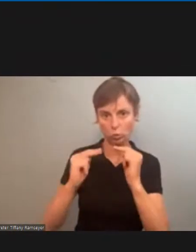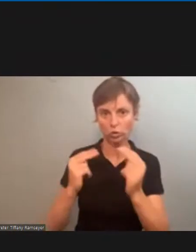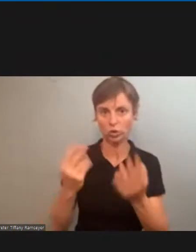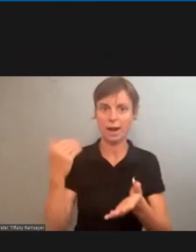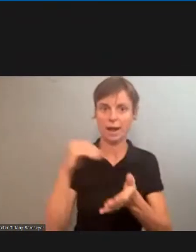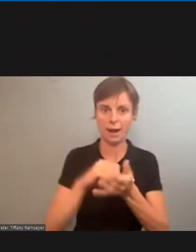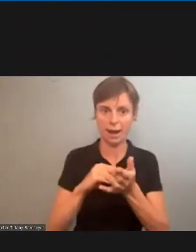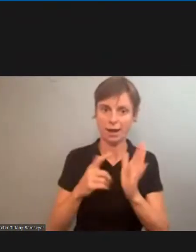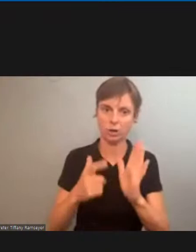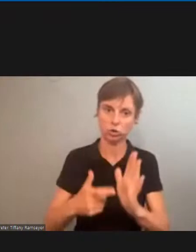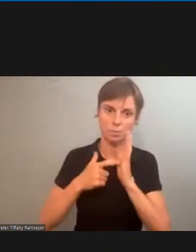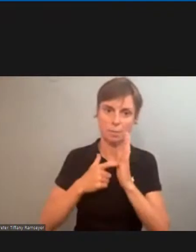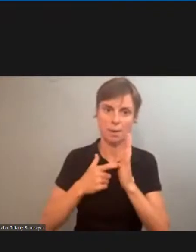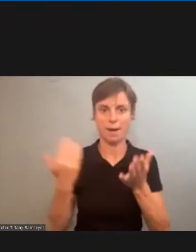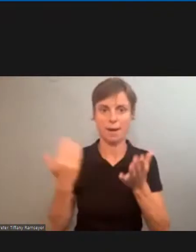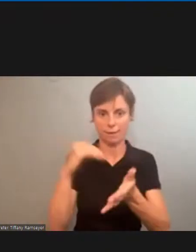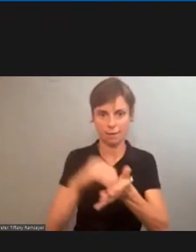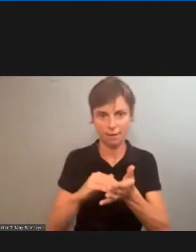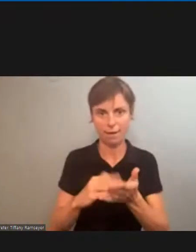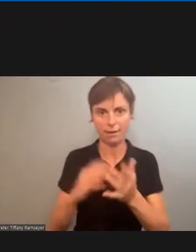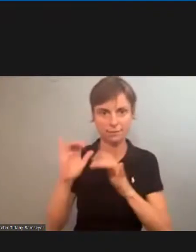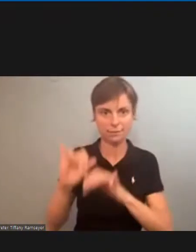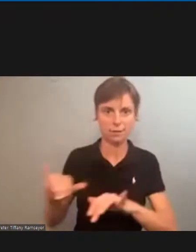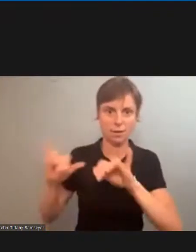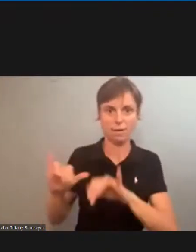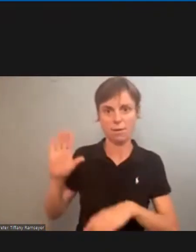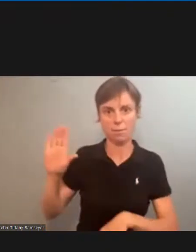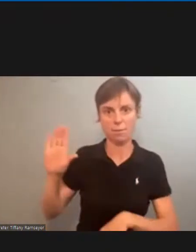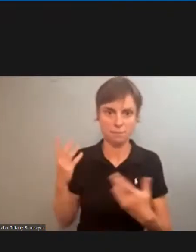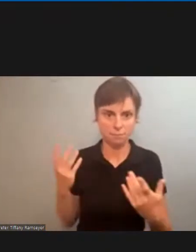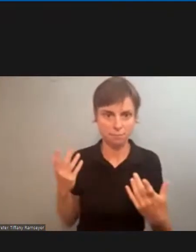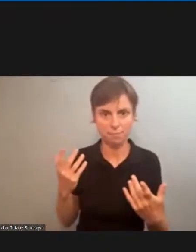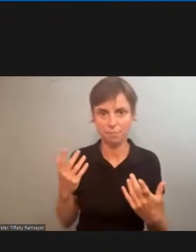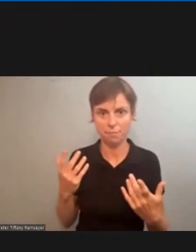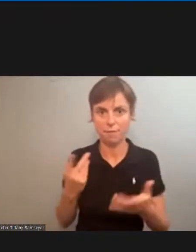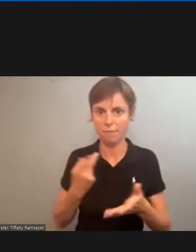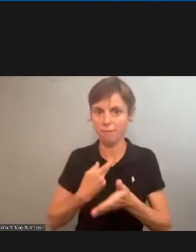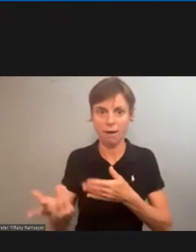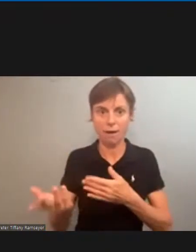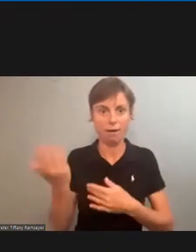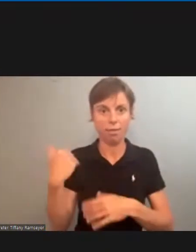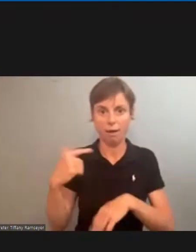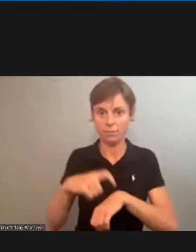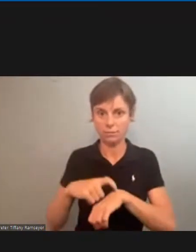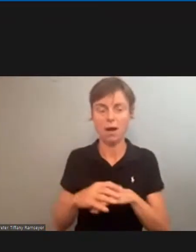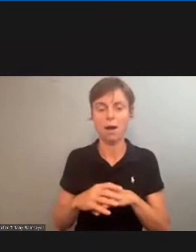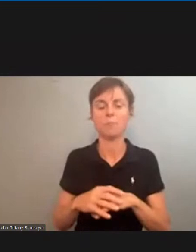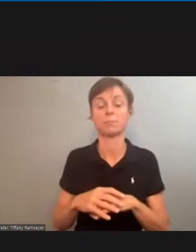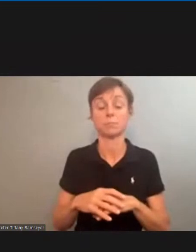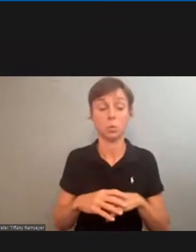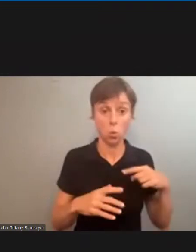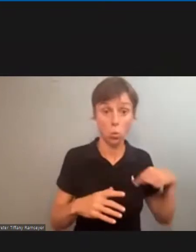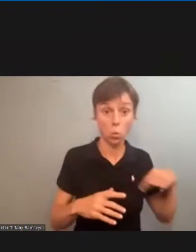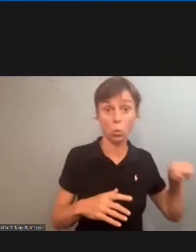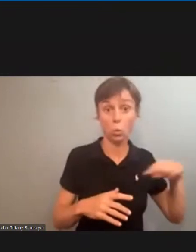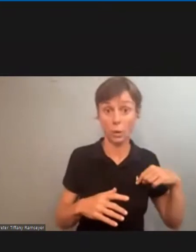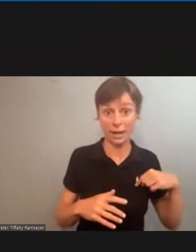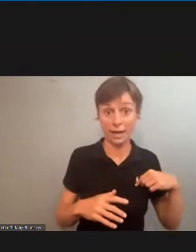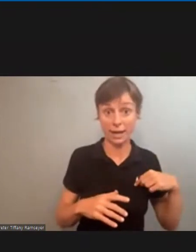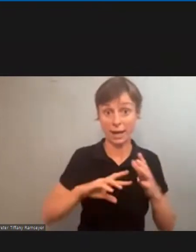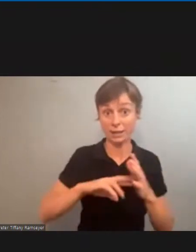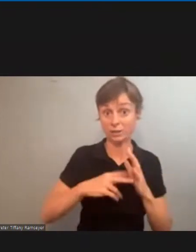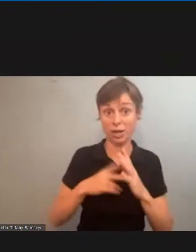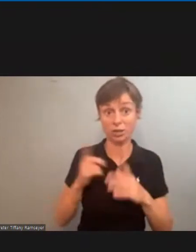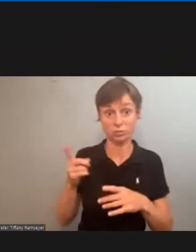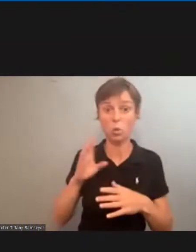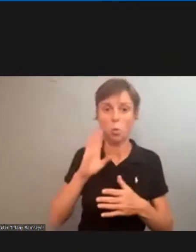them again. You know, they didn't work last time, and it's our intention that they won't work again.